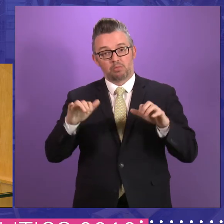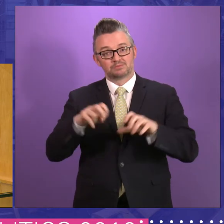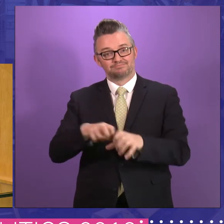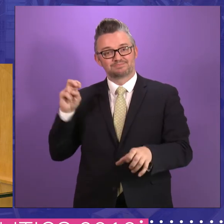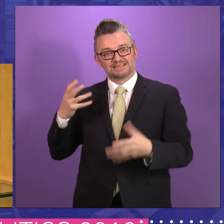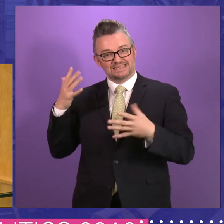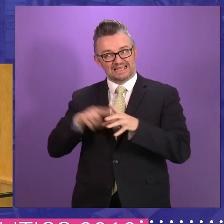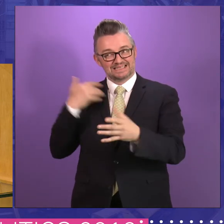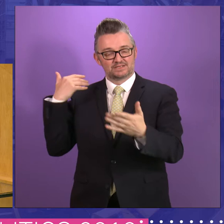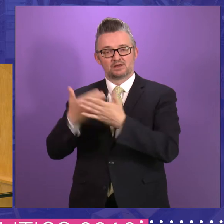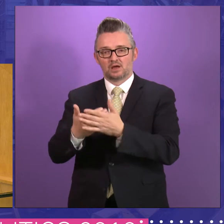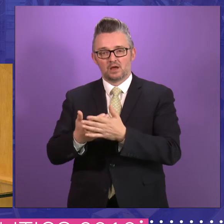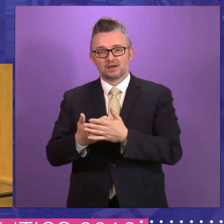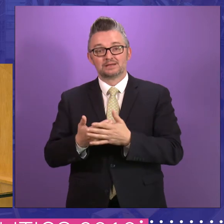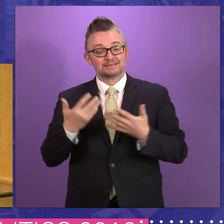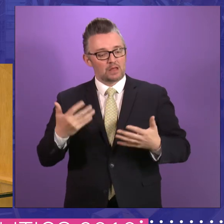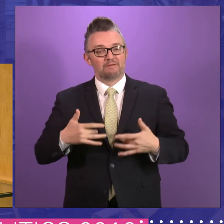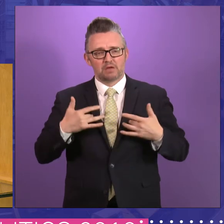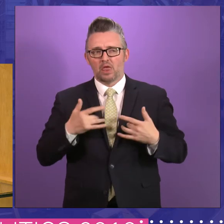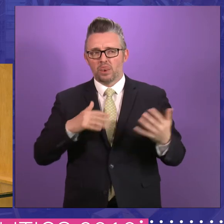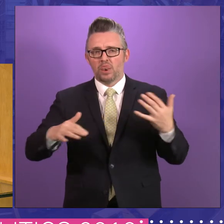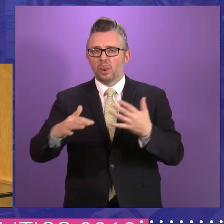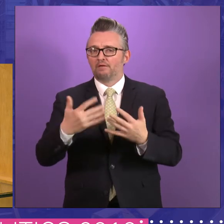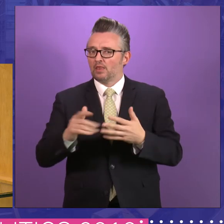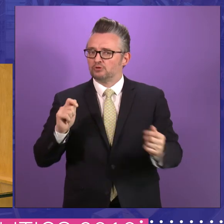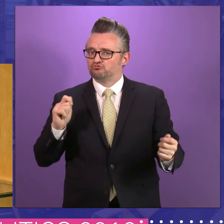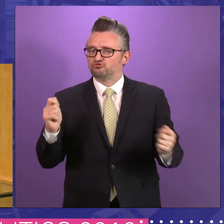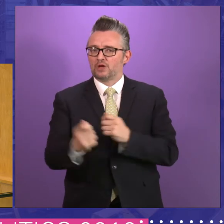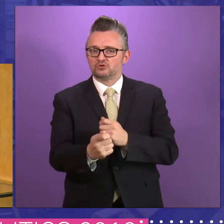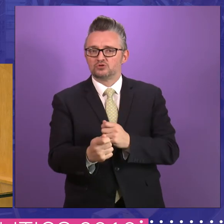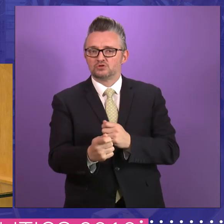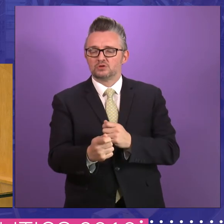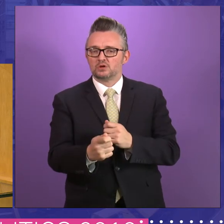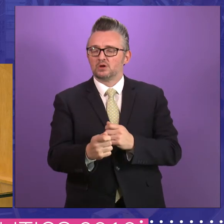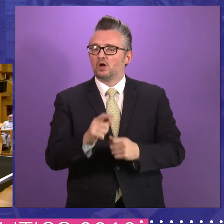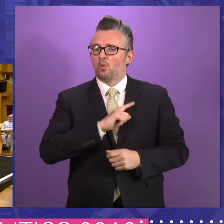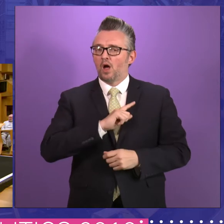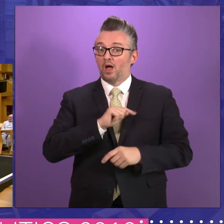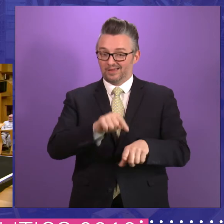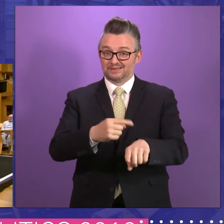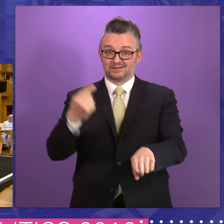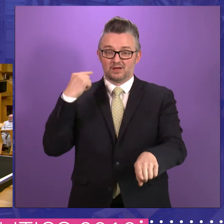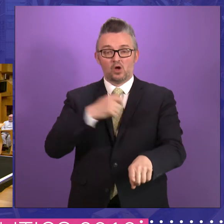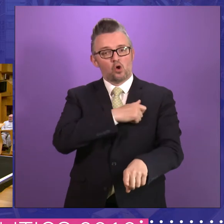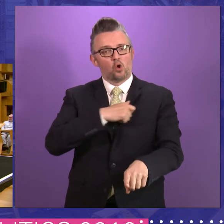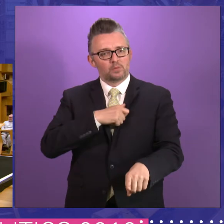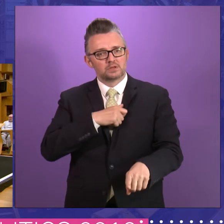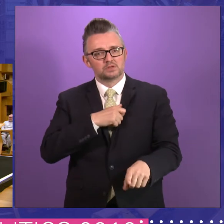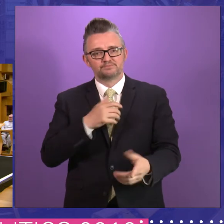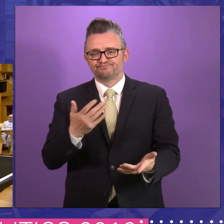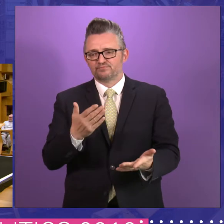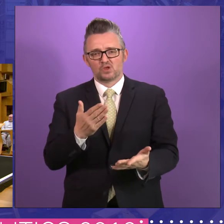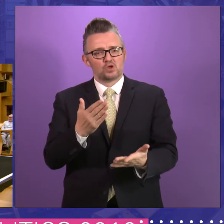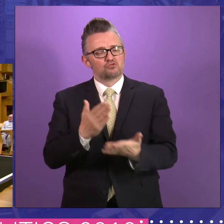the last 10 years, but my feeling is that's not the way it is any longer. Because committees were certainly very,